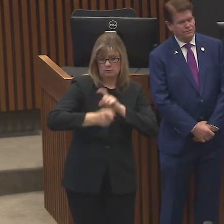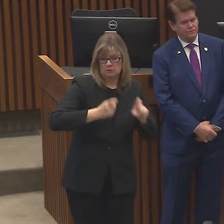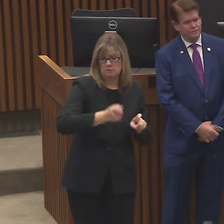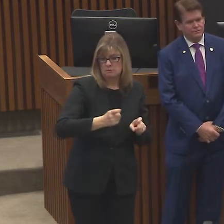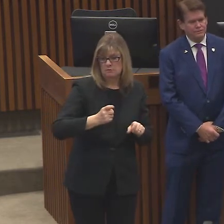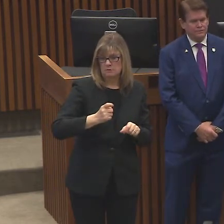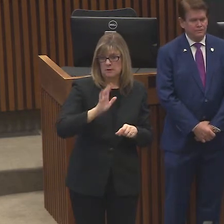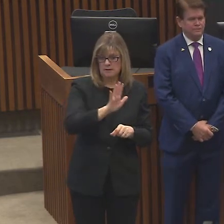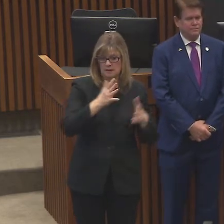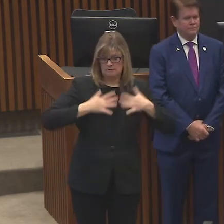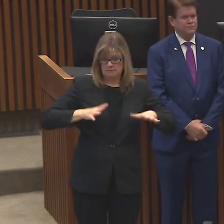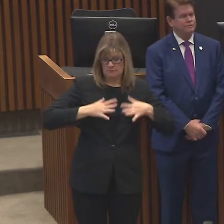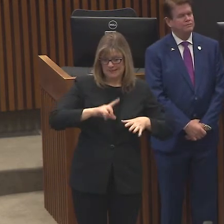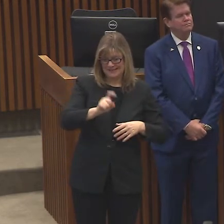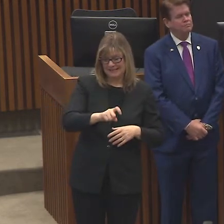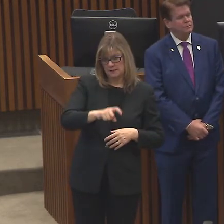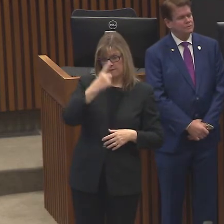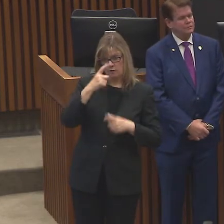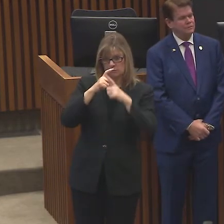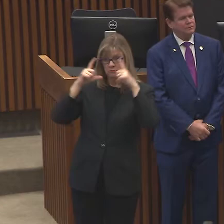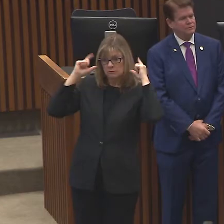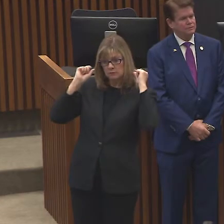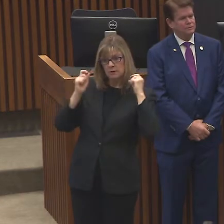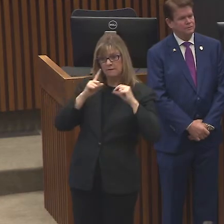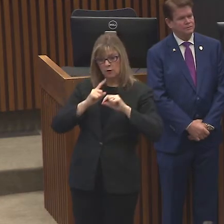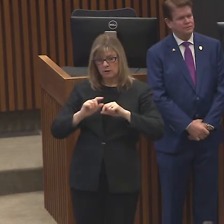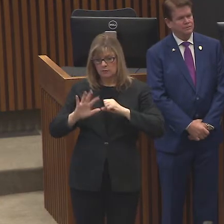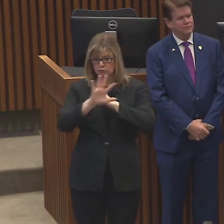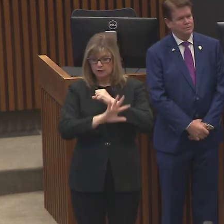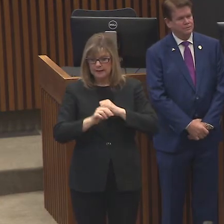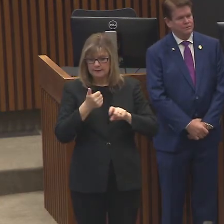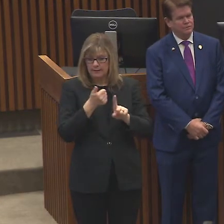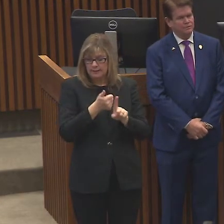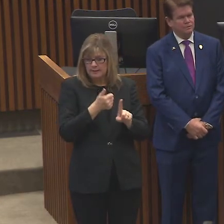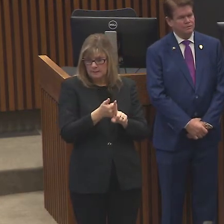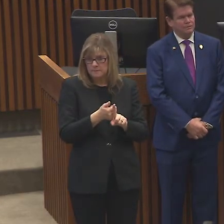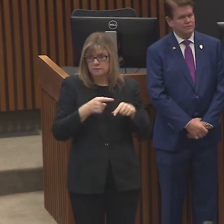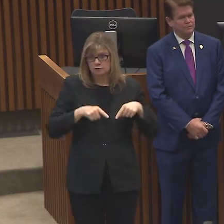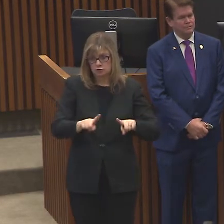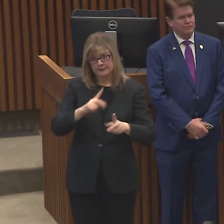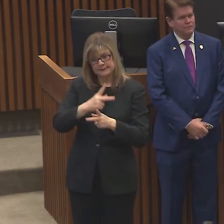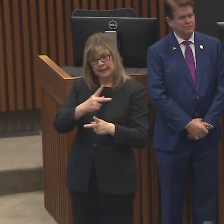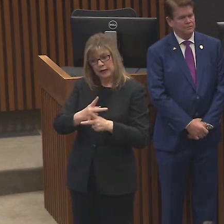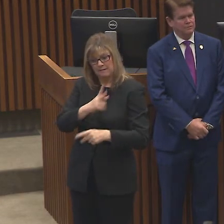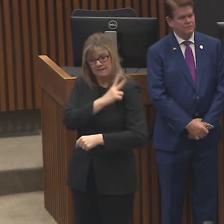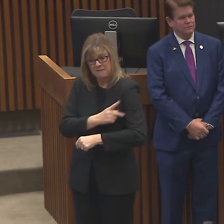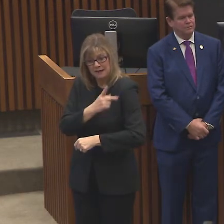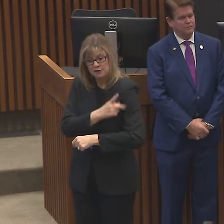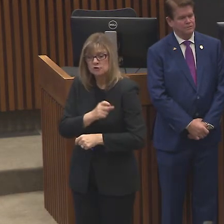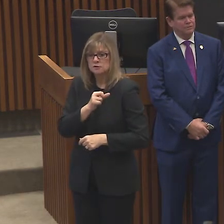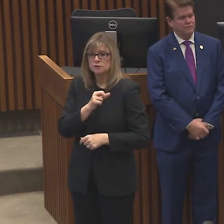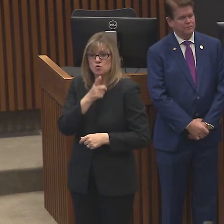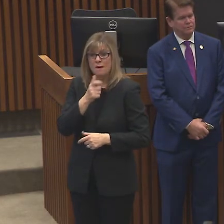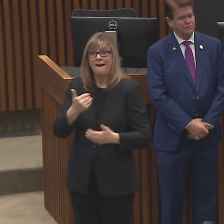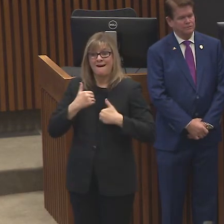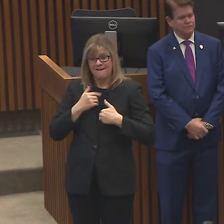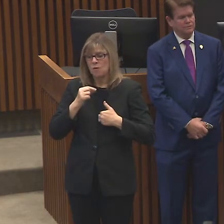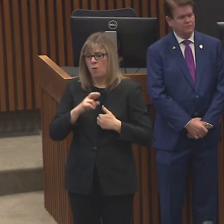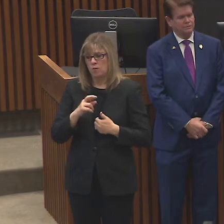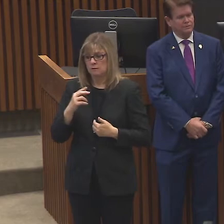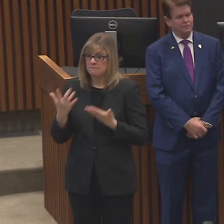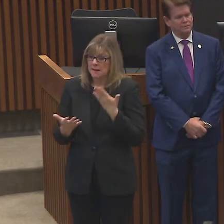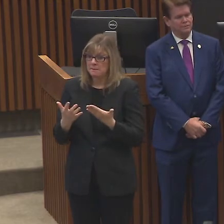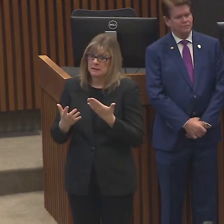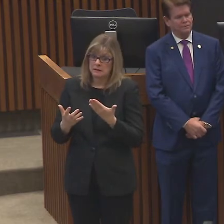healthcare staff to make sure that they're protected when taking care of these patients or when taking care of patients that may be at high risk for the disease but